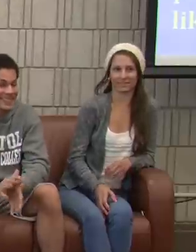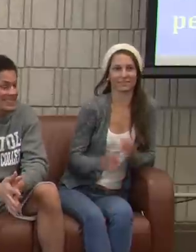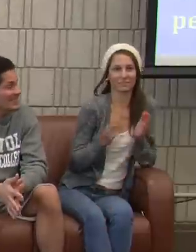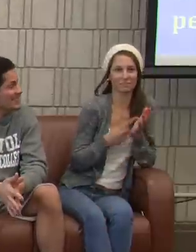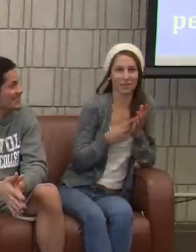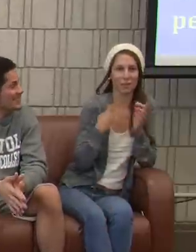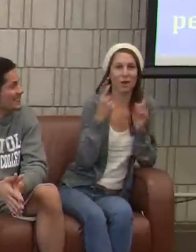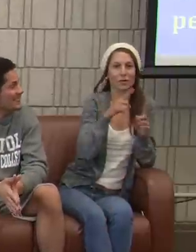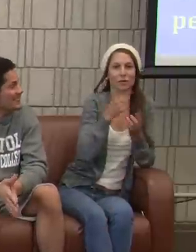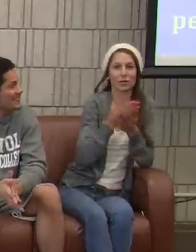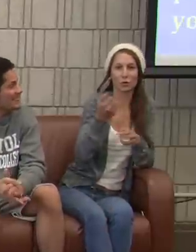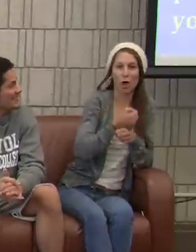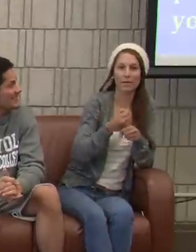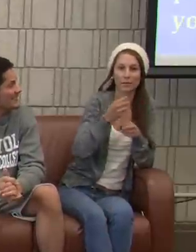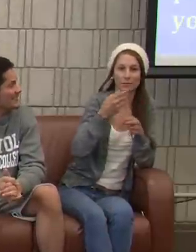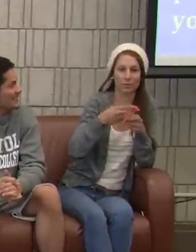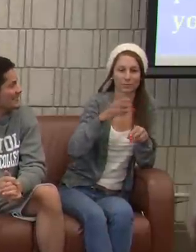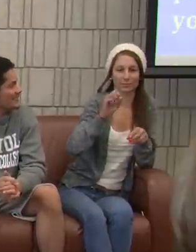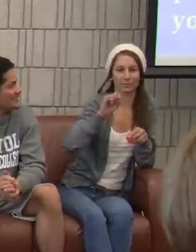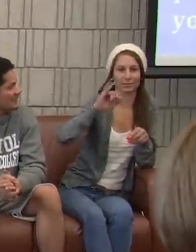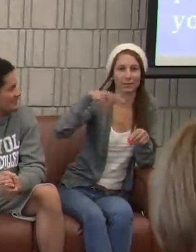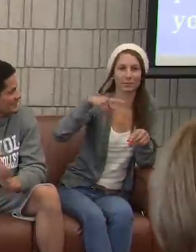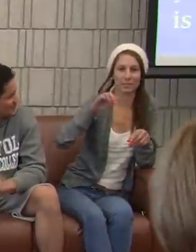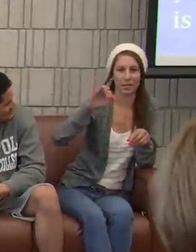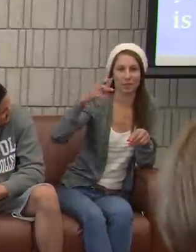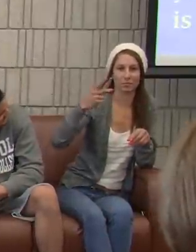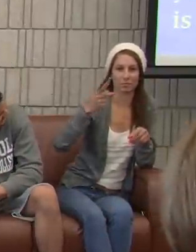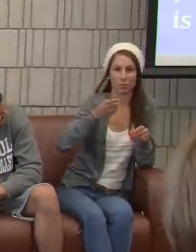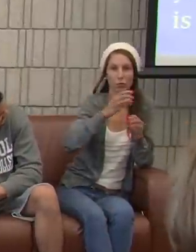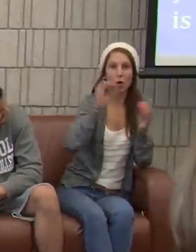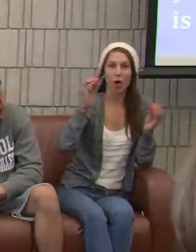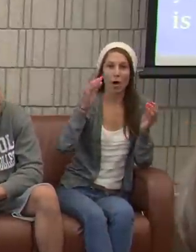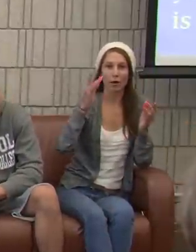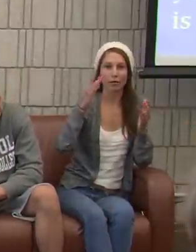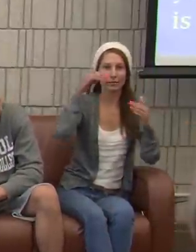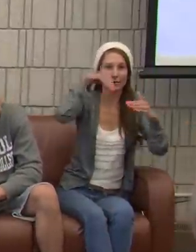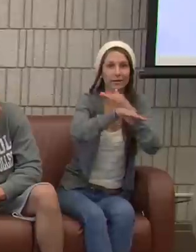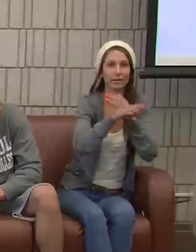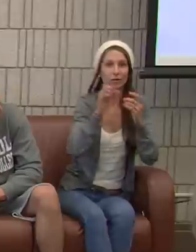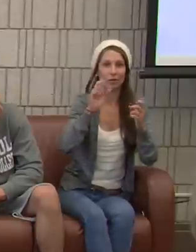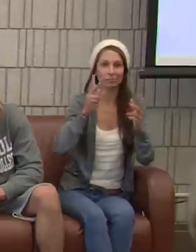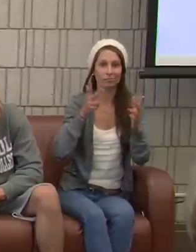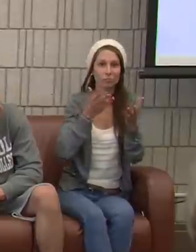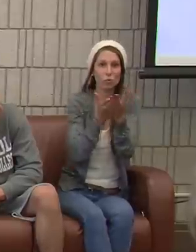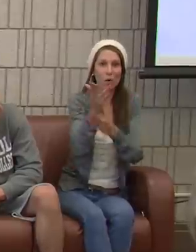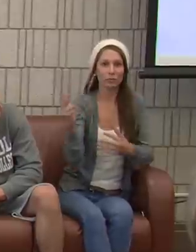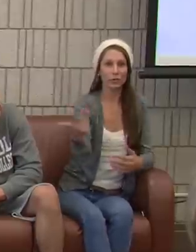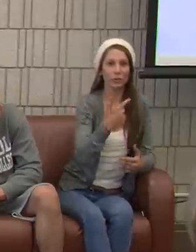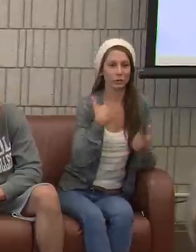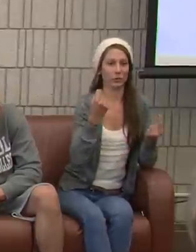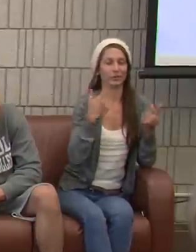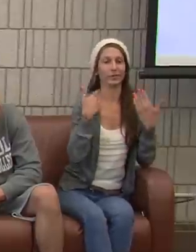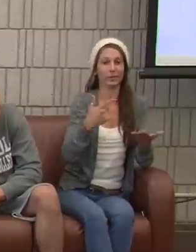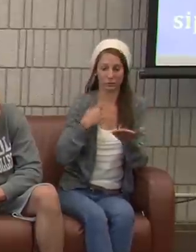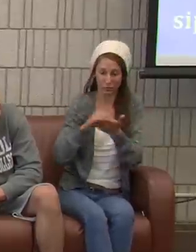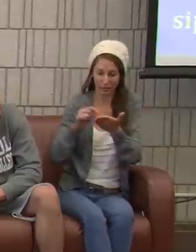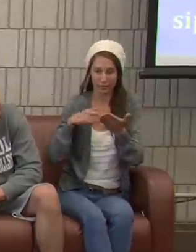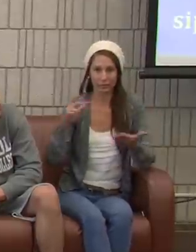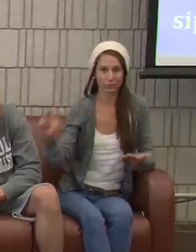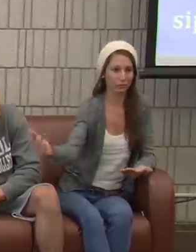awkward. Well, sometimes when I go to get, like, coffee at Sip and Dip, I can't go through the drive-through